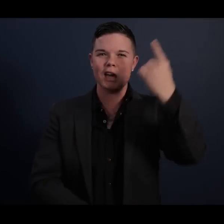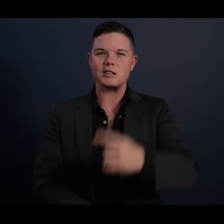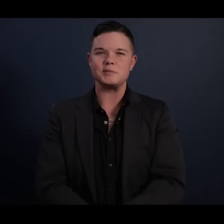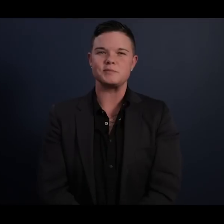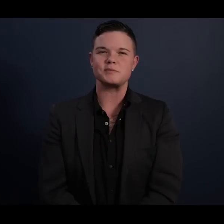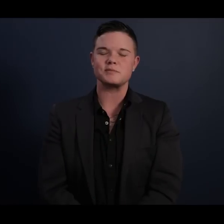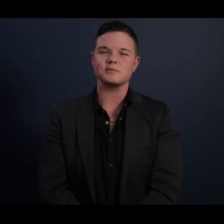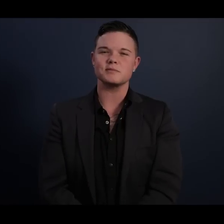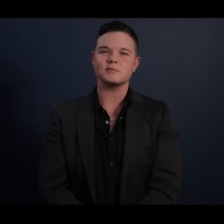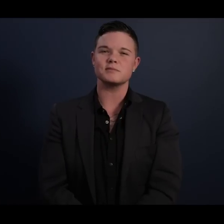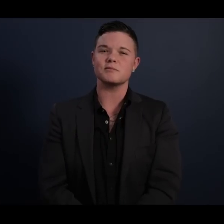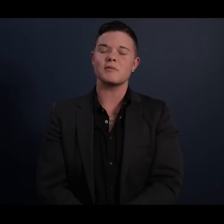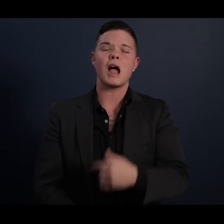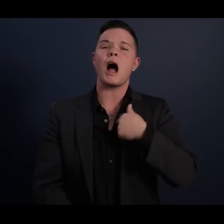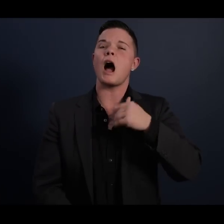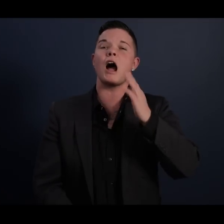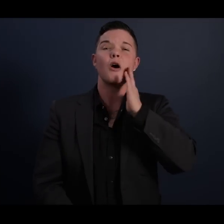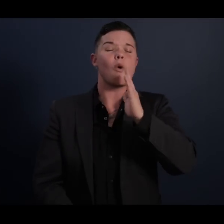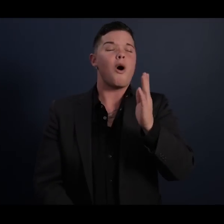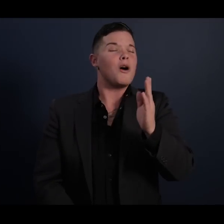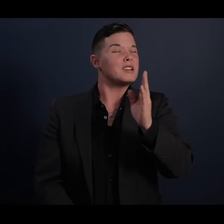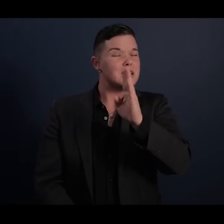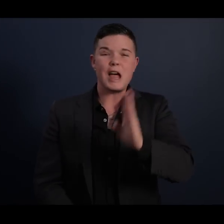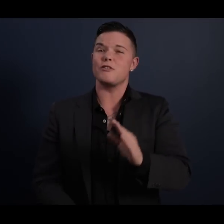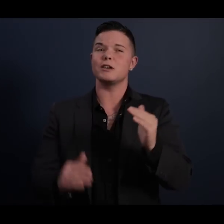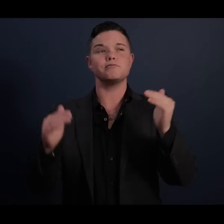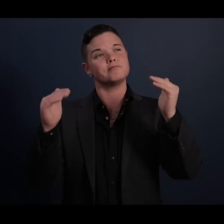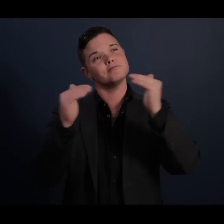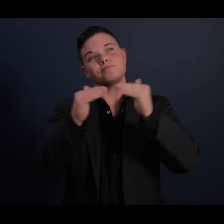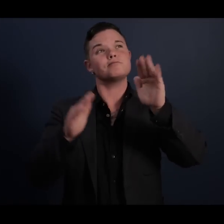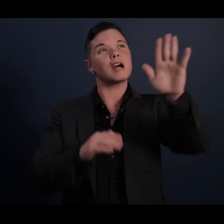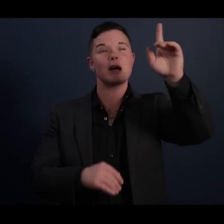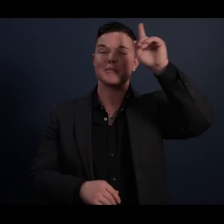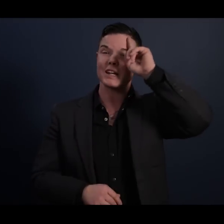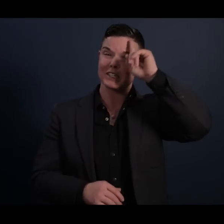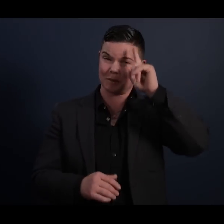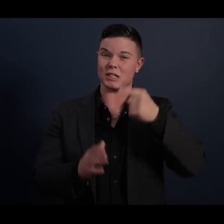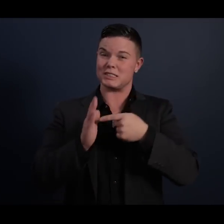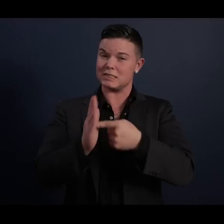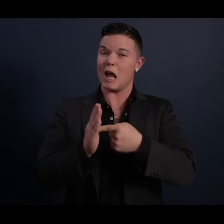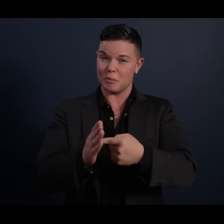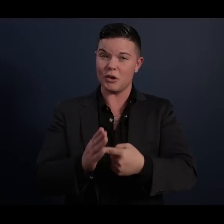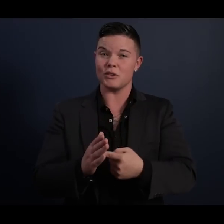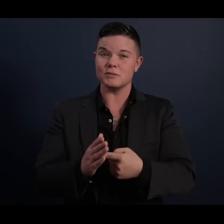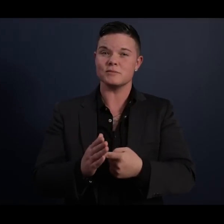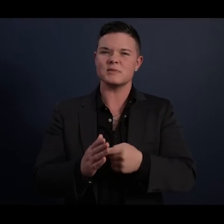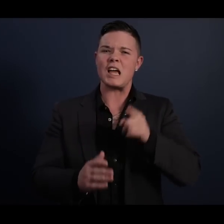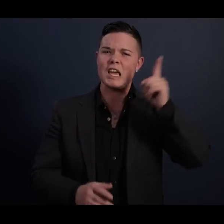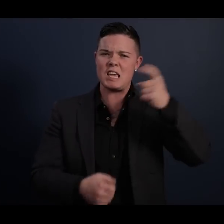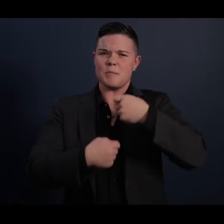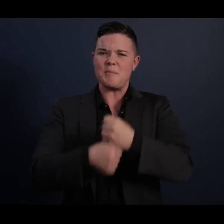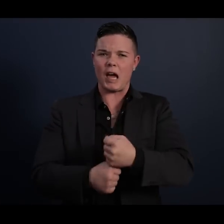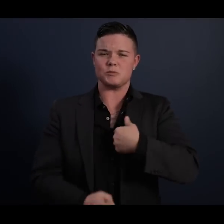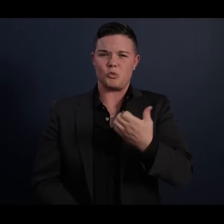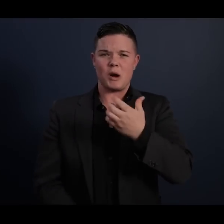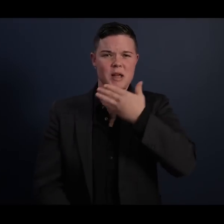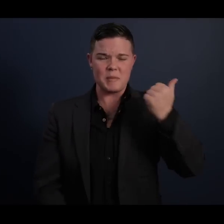And while I will always fall short of Madiba's example, he makes me want to be a better man.